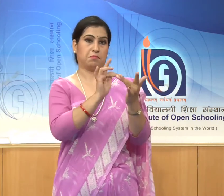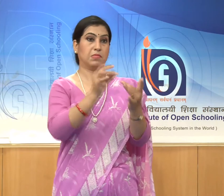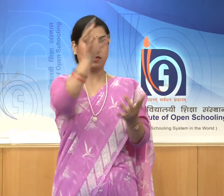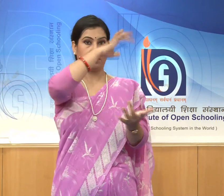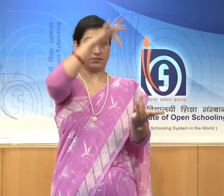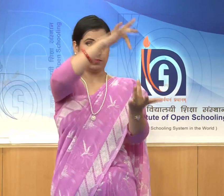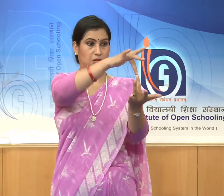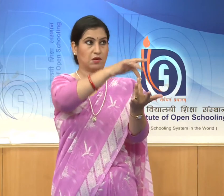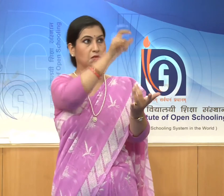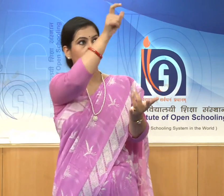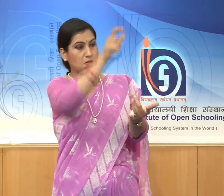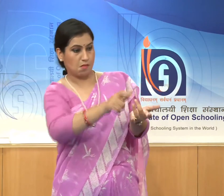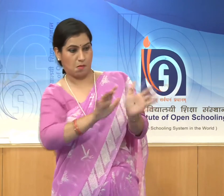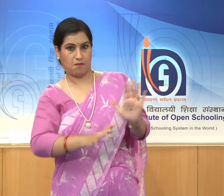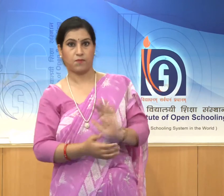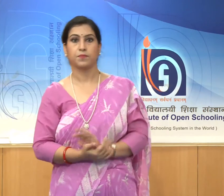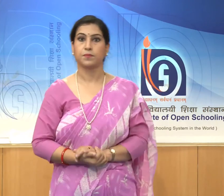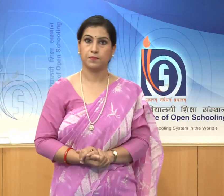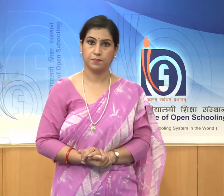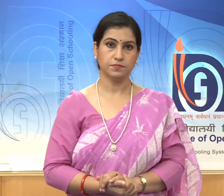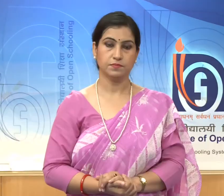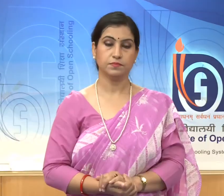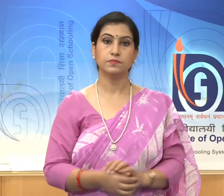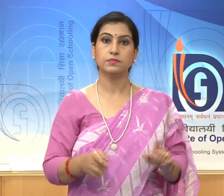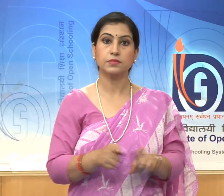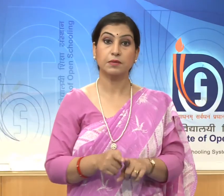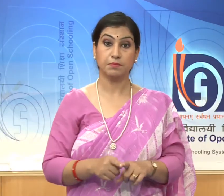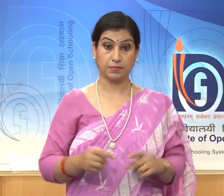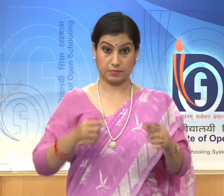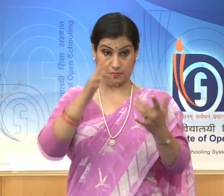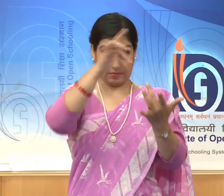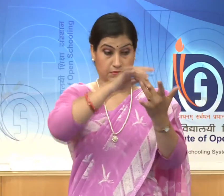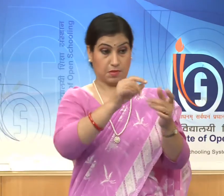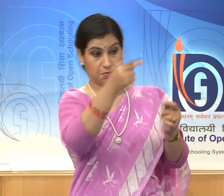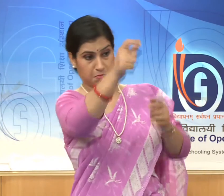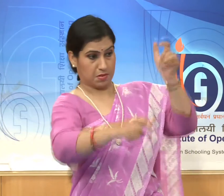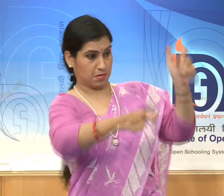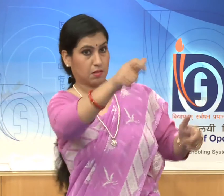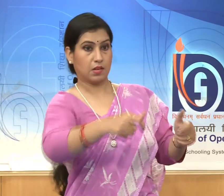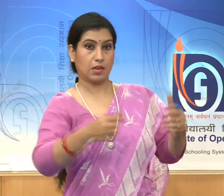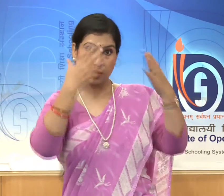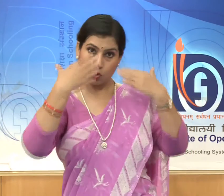figure with human beings and cattle